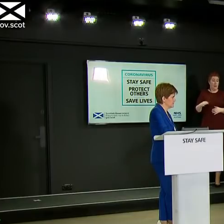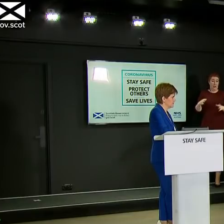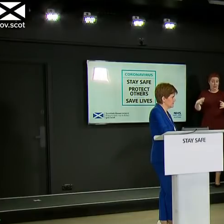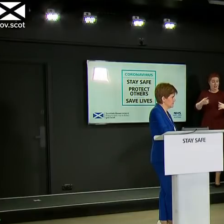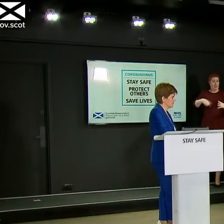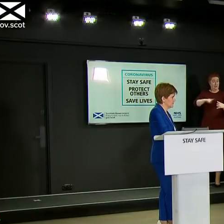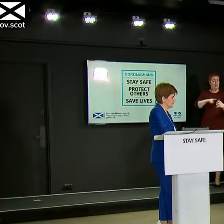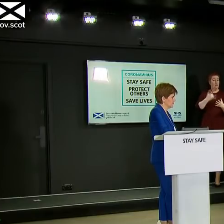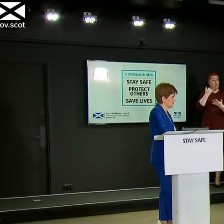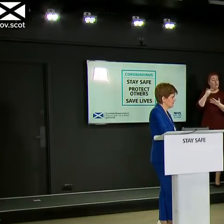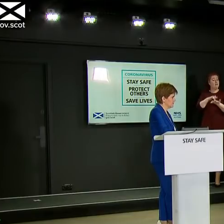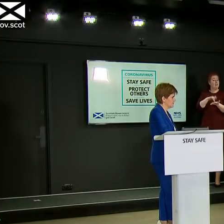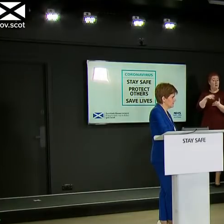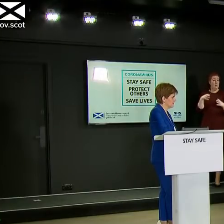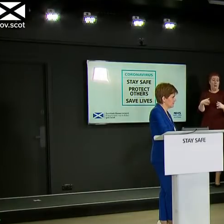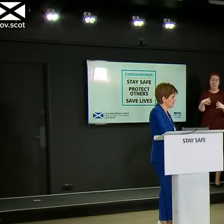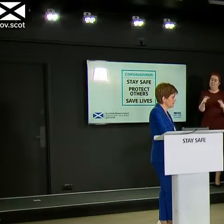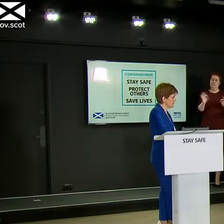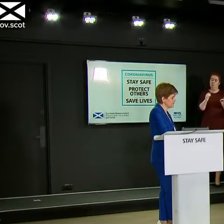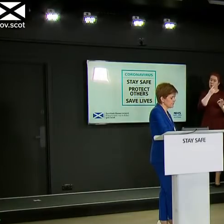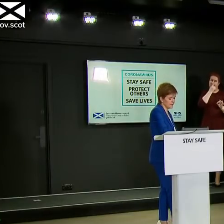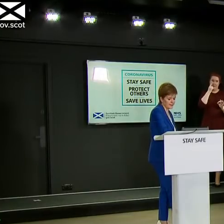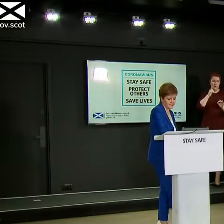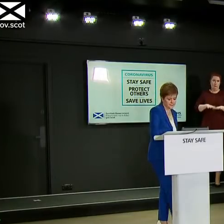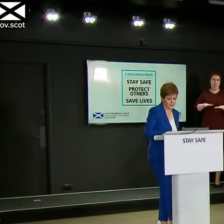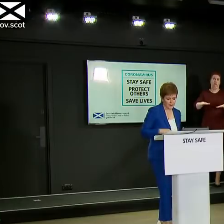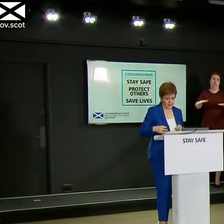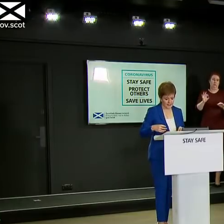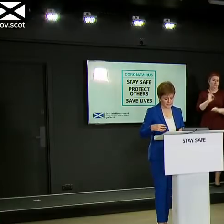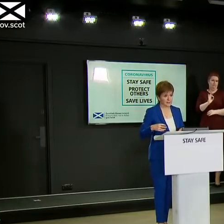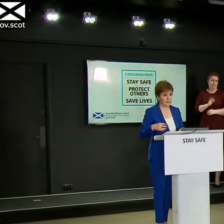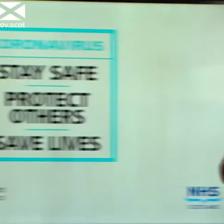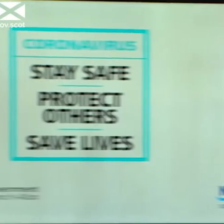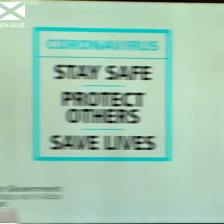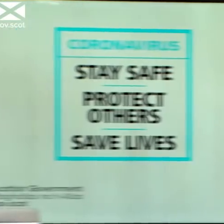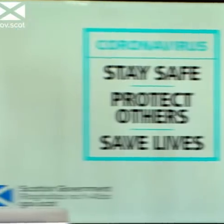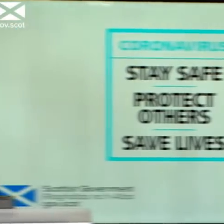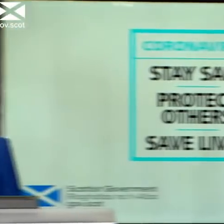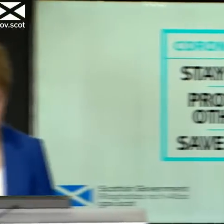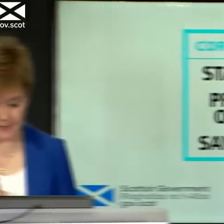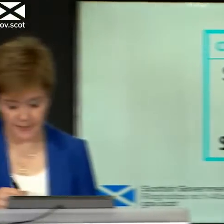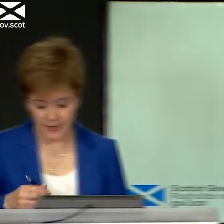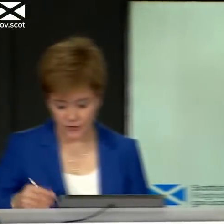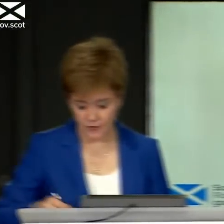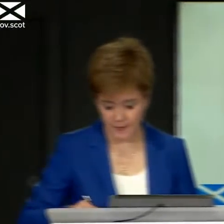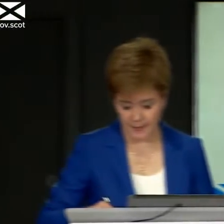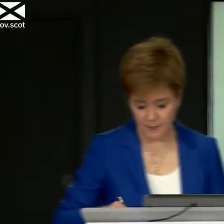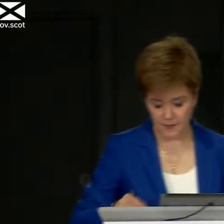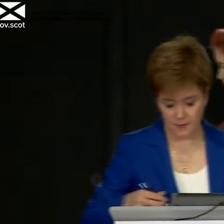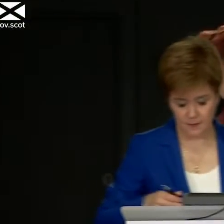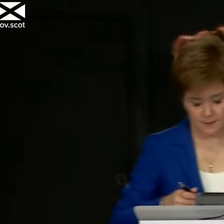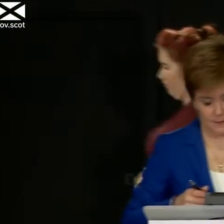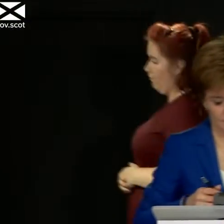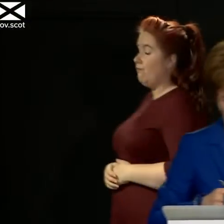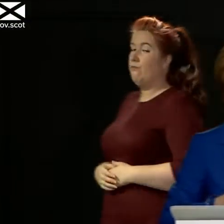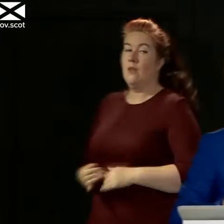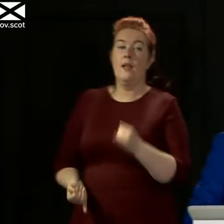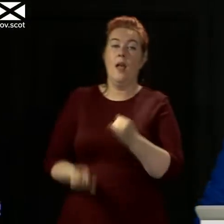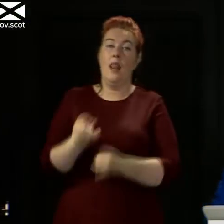fortunate to see that there's no evidence of that and last question today is Kieran Andrews from the Times